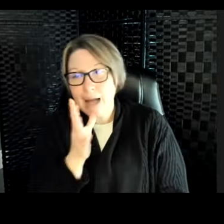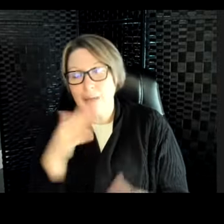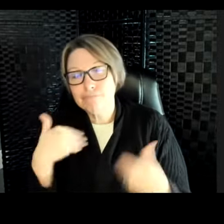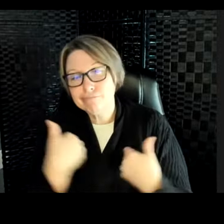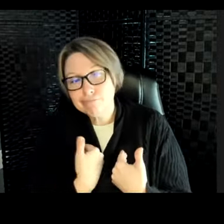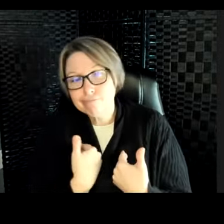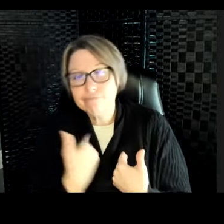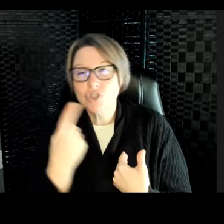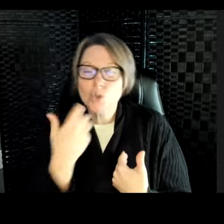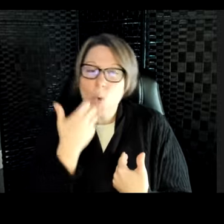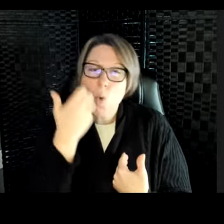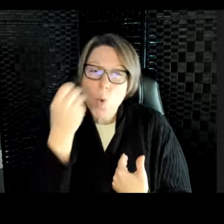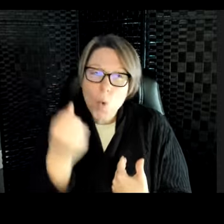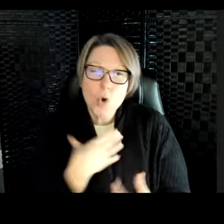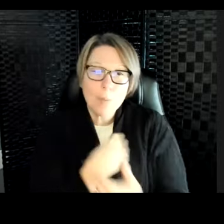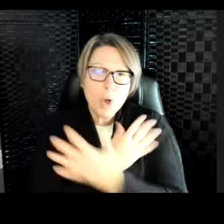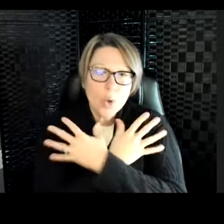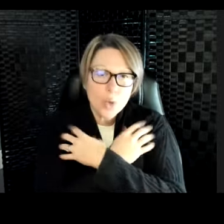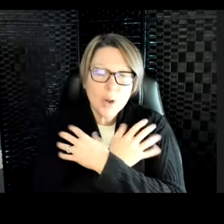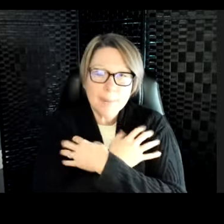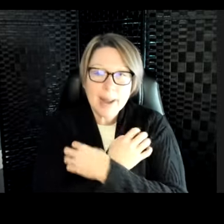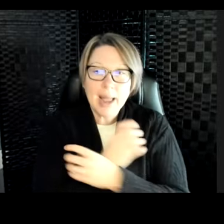polar bear, but she is still a really good mom.